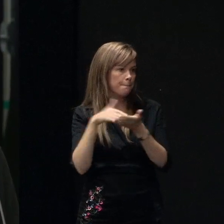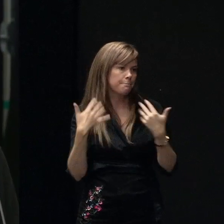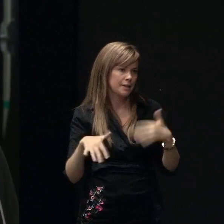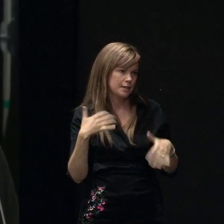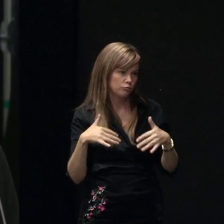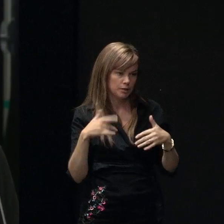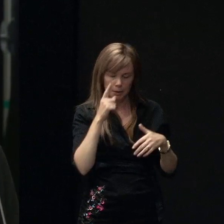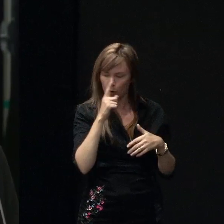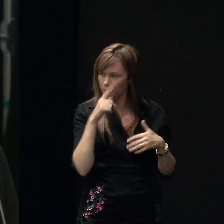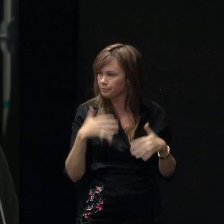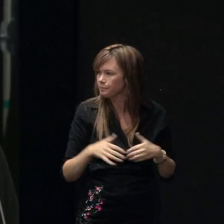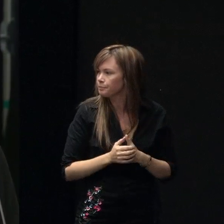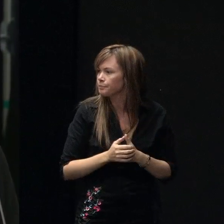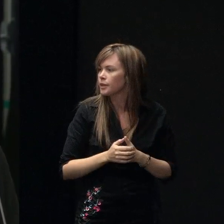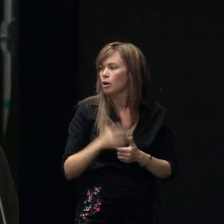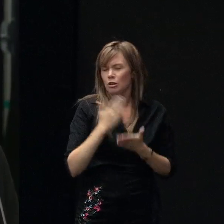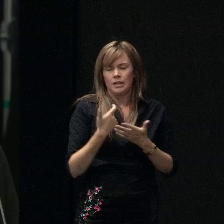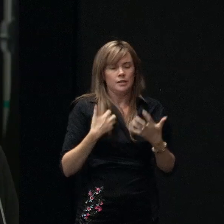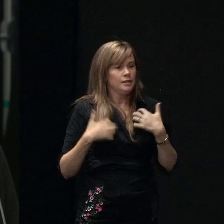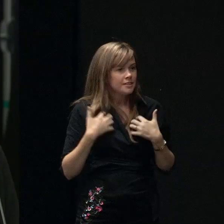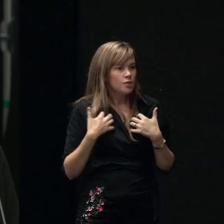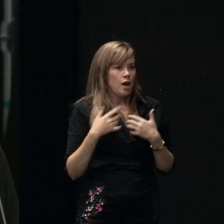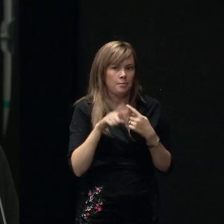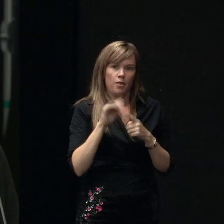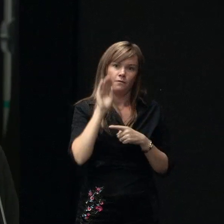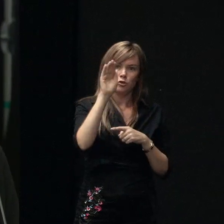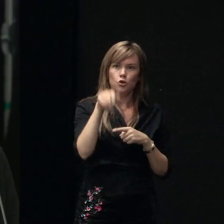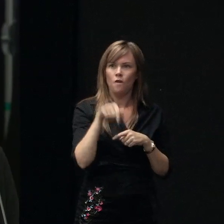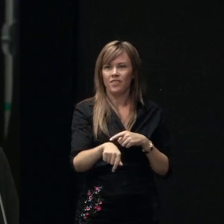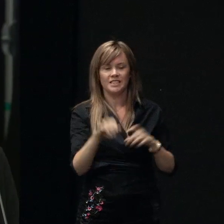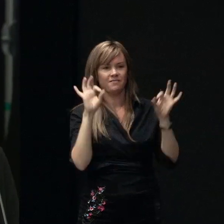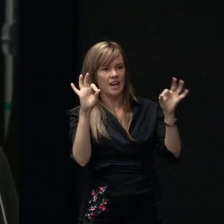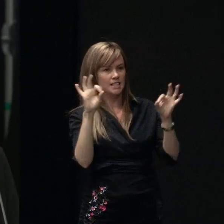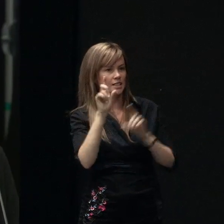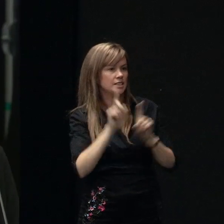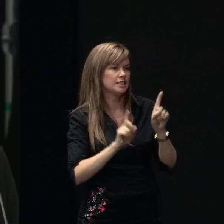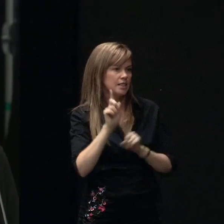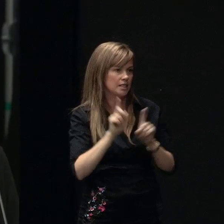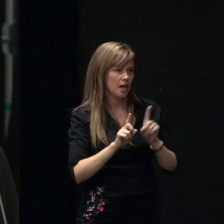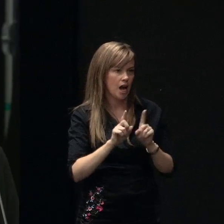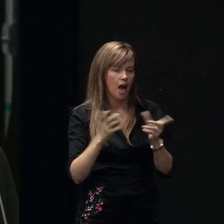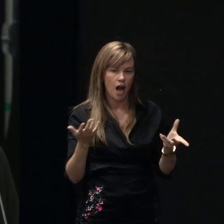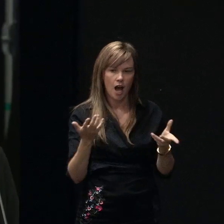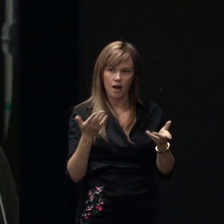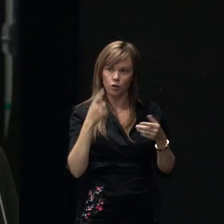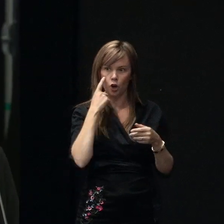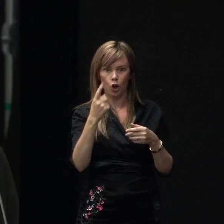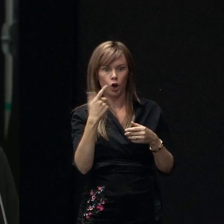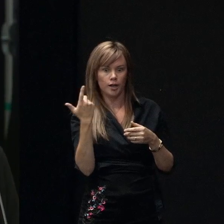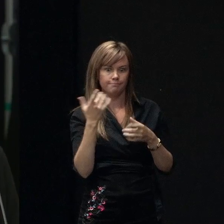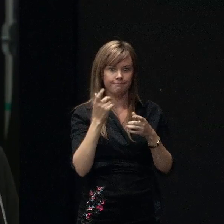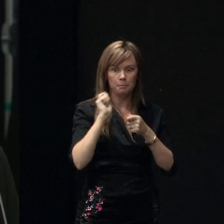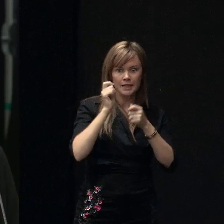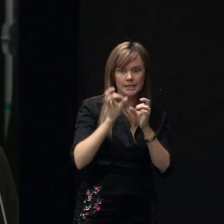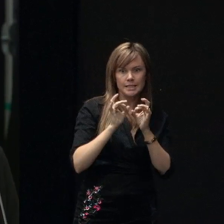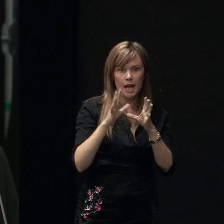we're really quite I guess enthusiastic and excited about the future of this fantastic city and just the the way things are looking the building that's starting to